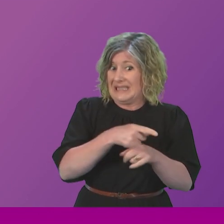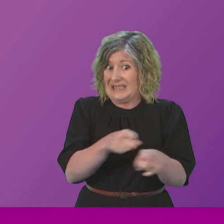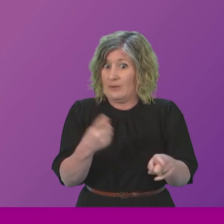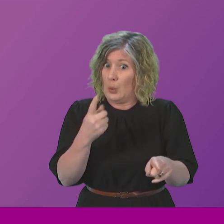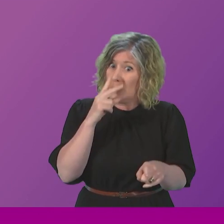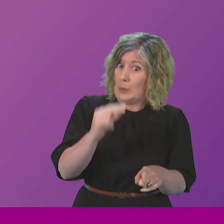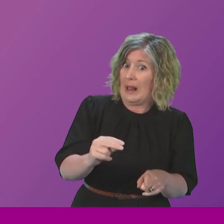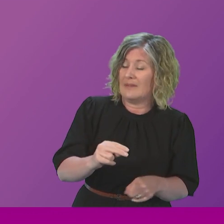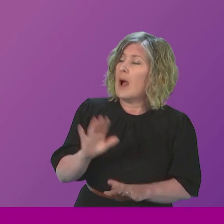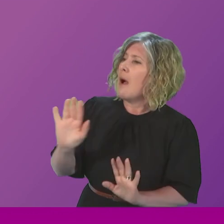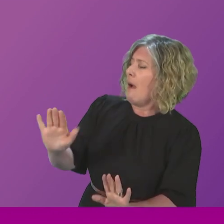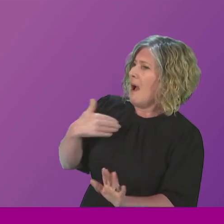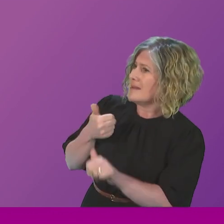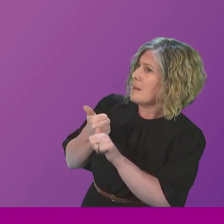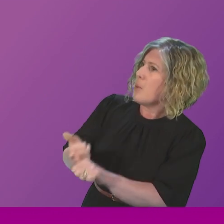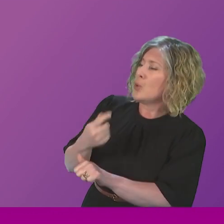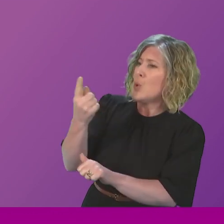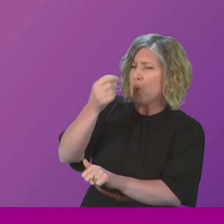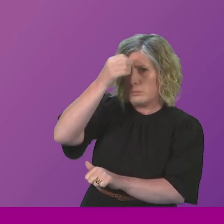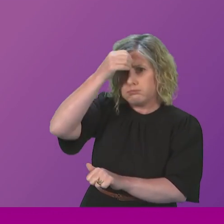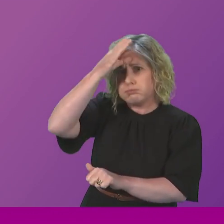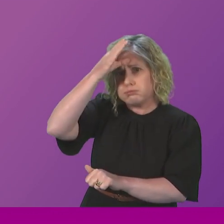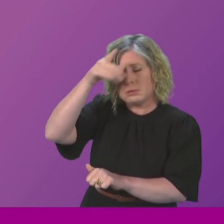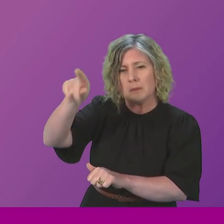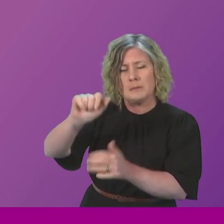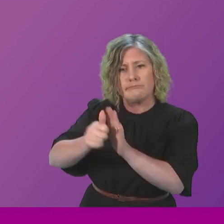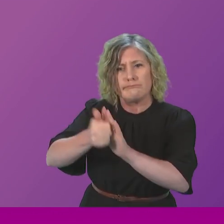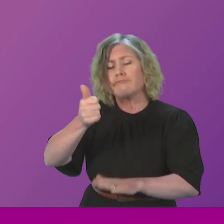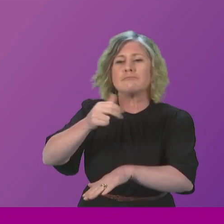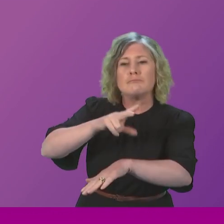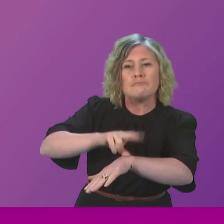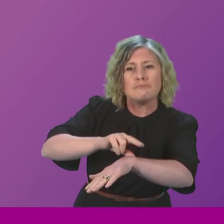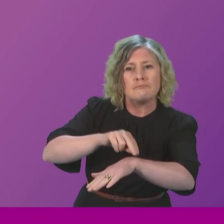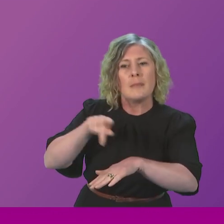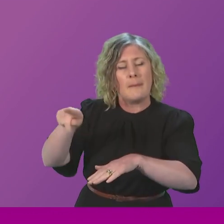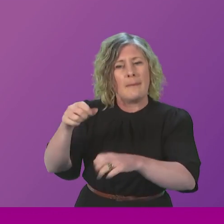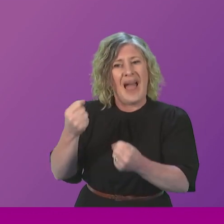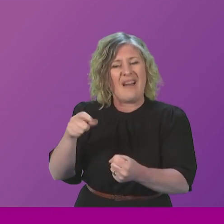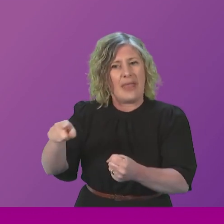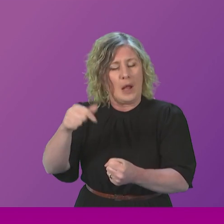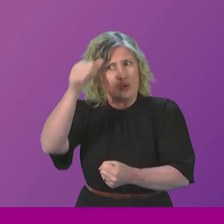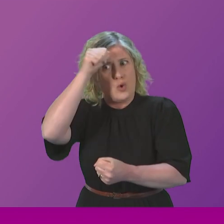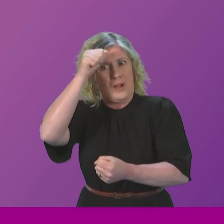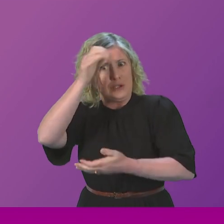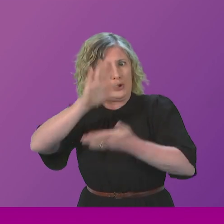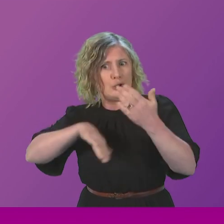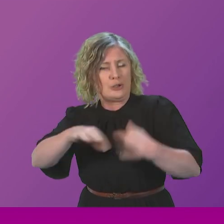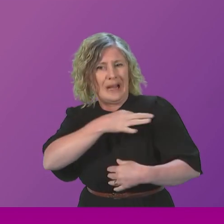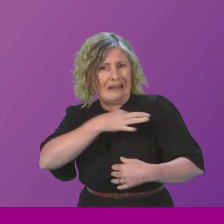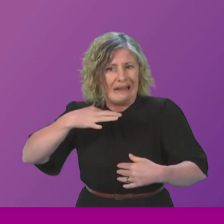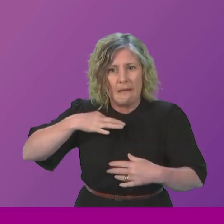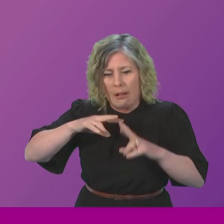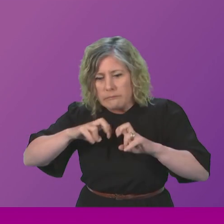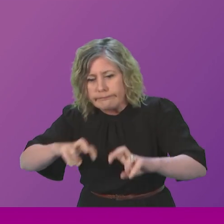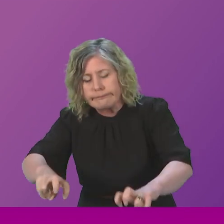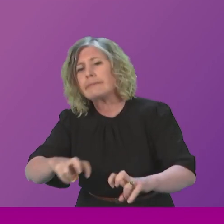clinicians, being made by those who have clinical knowledge. That is what we should be doing. We should be trusting those with that clinical expertise as